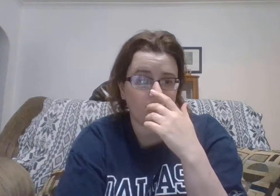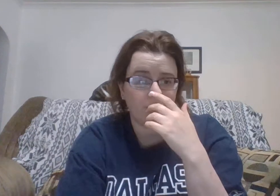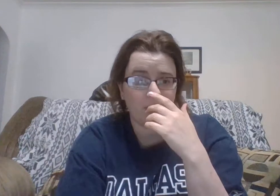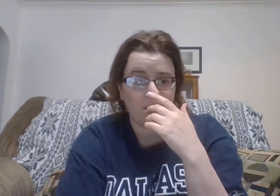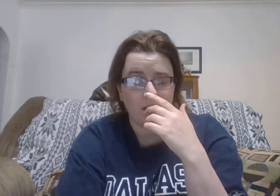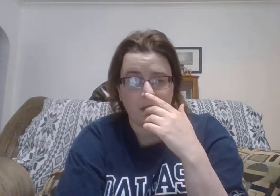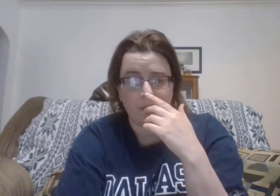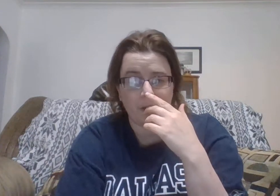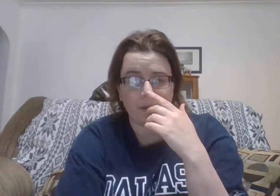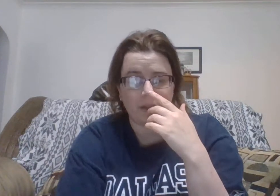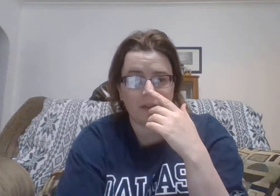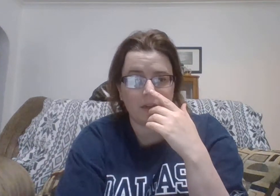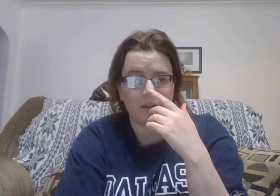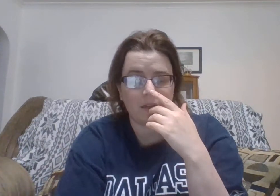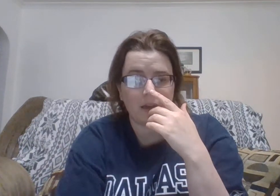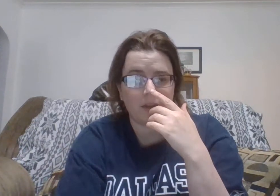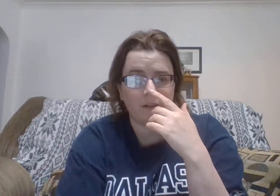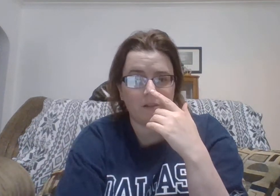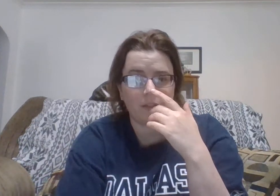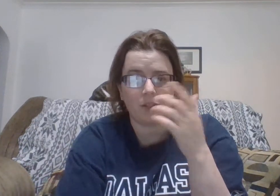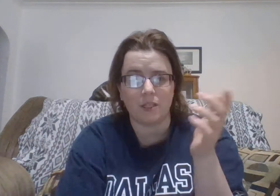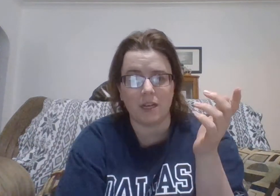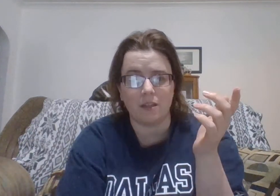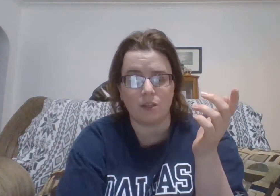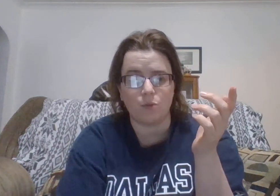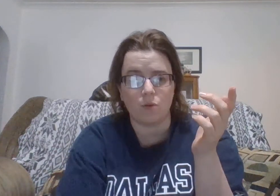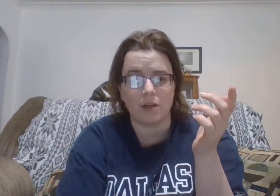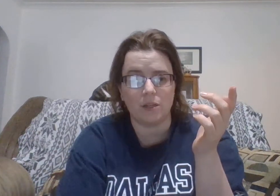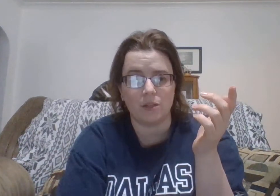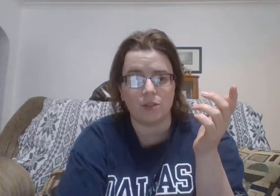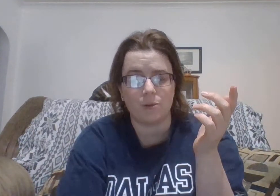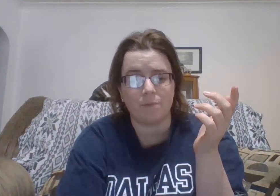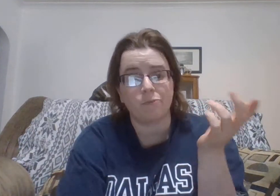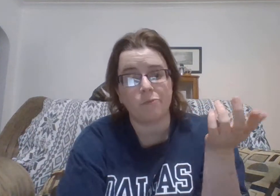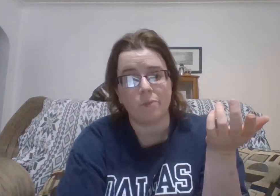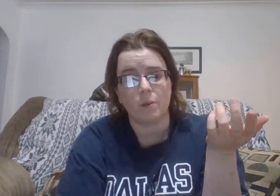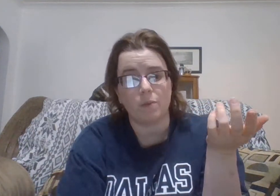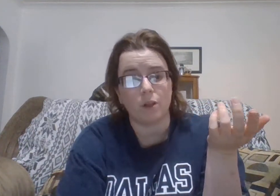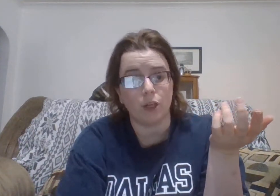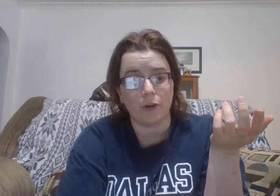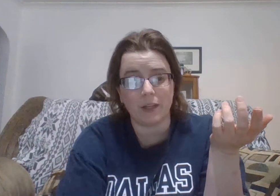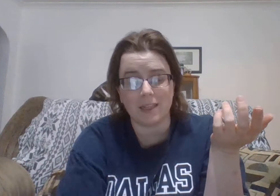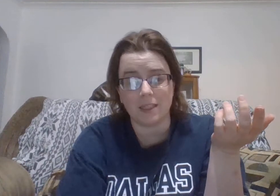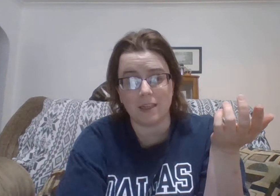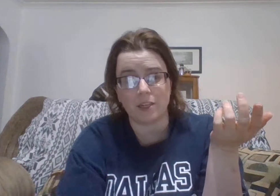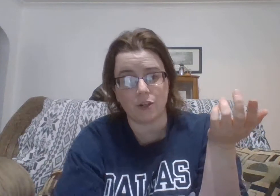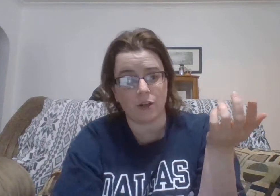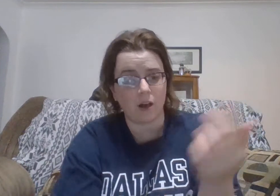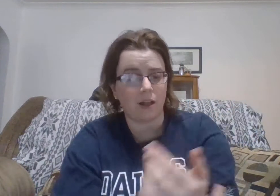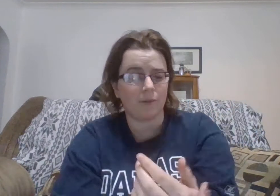but i'm not going to get into that let's just say this was learning lesson i guess you could call it